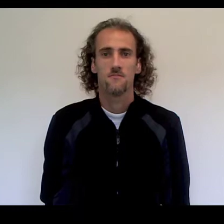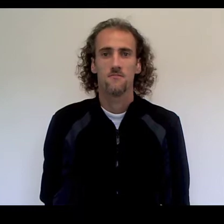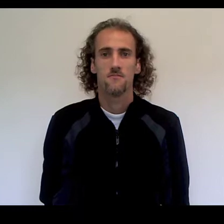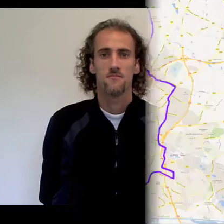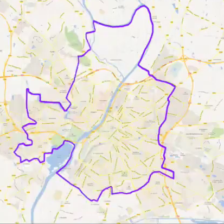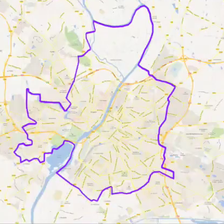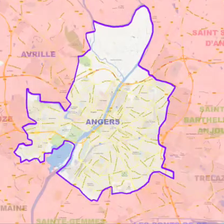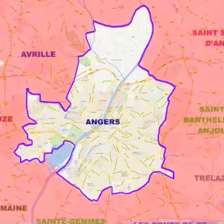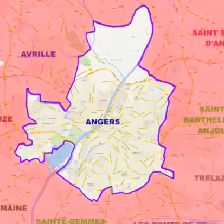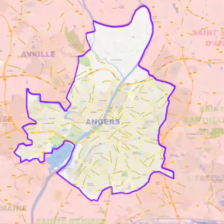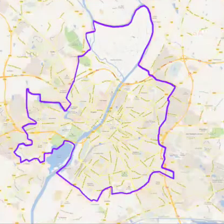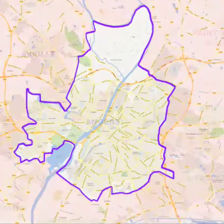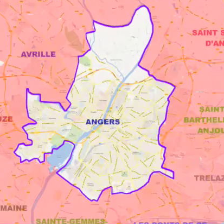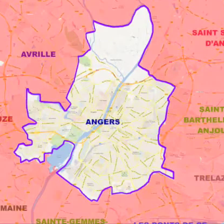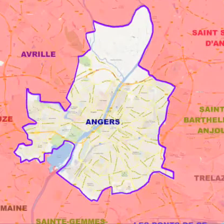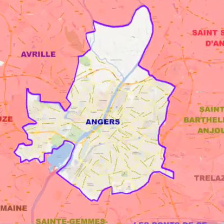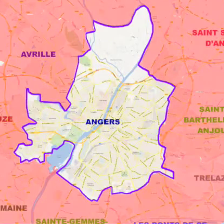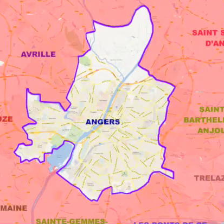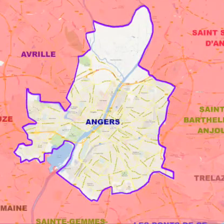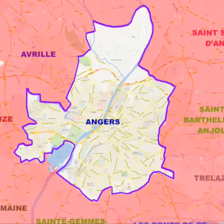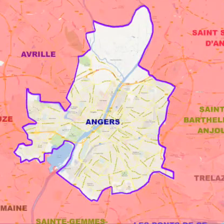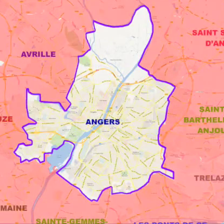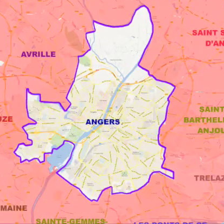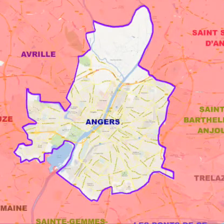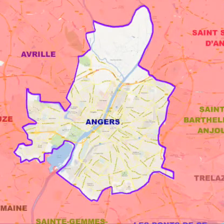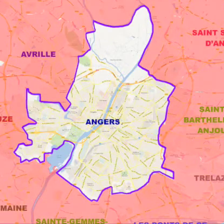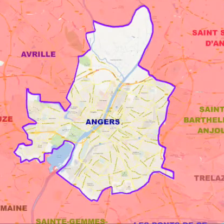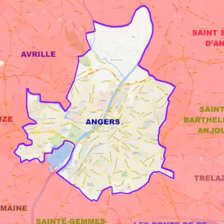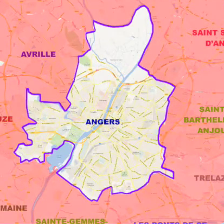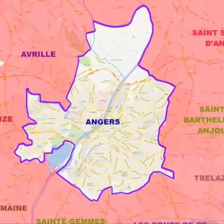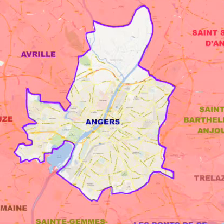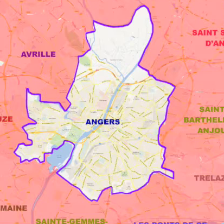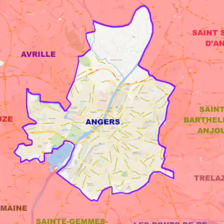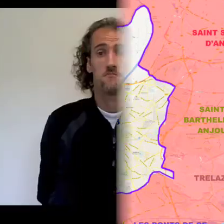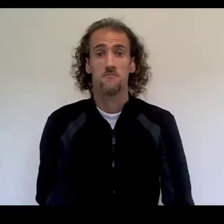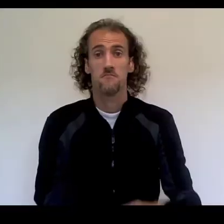For the rest we to a day. The The